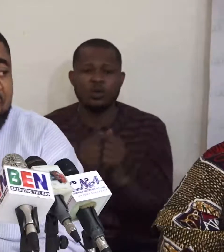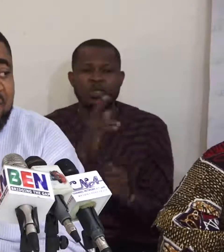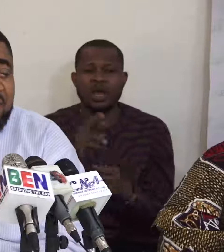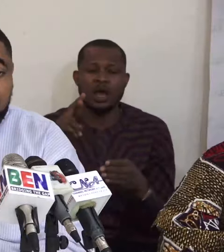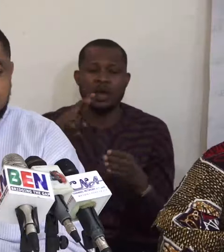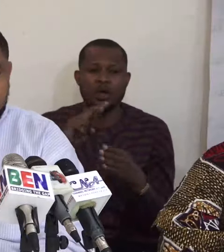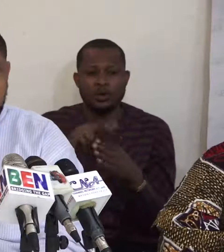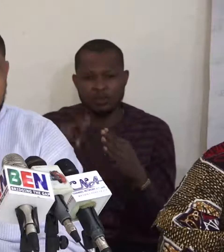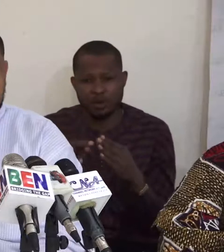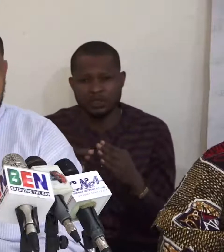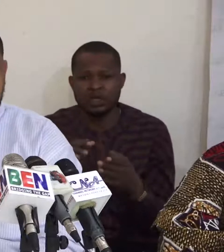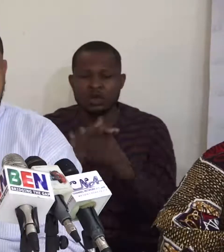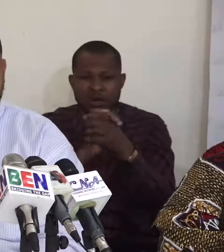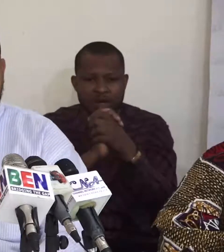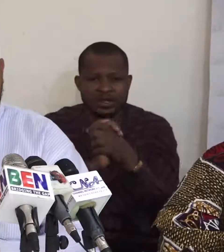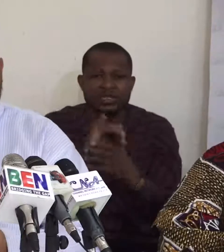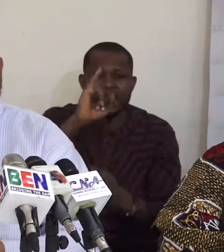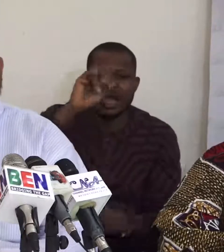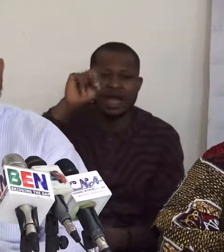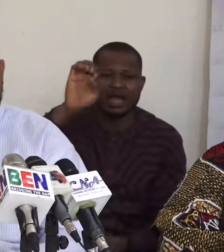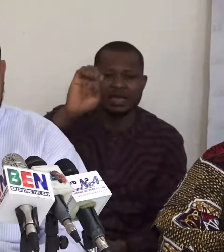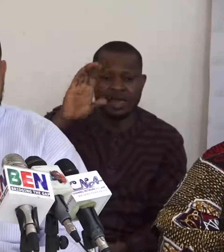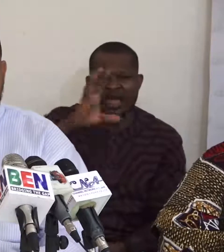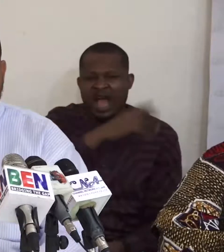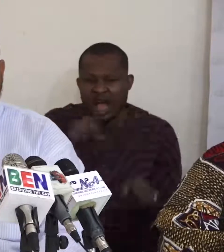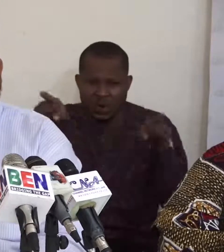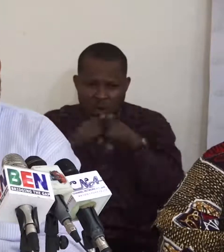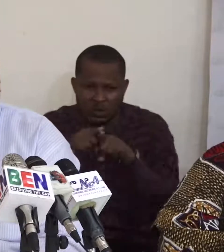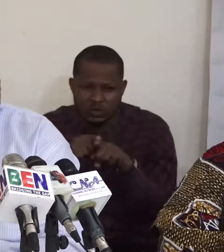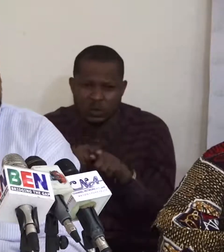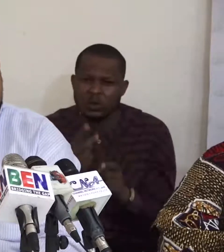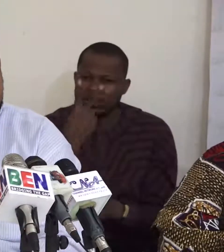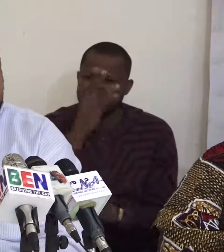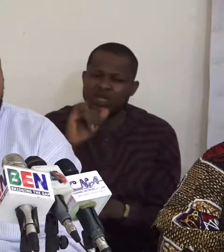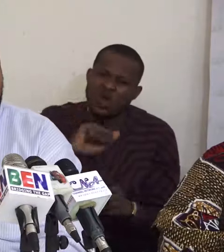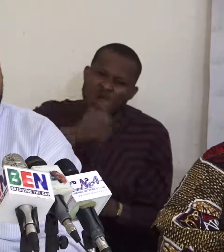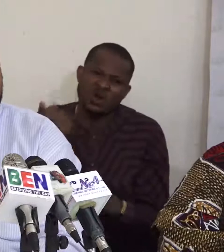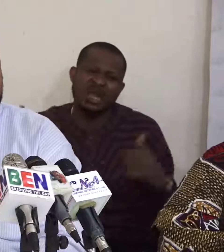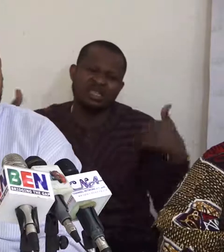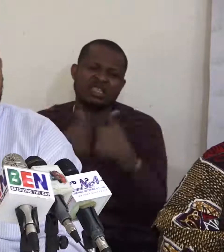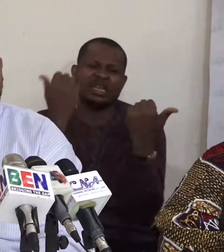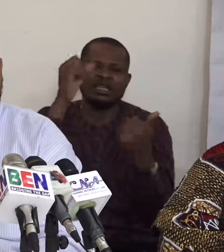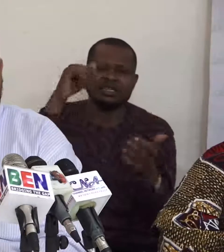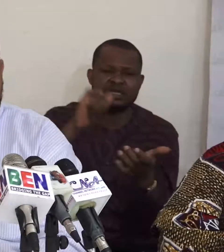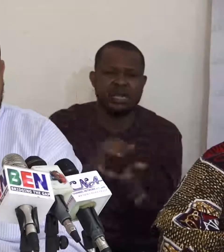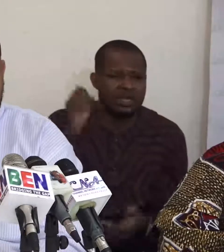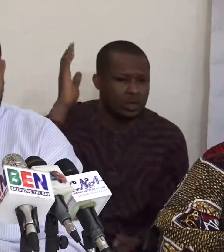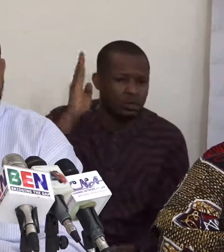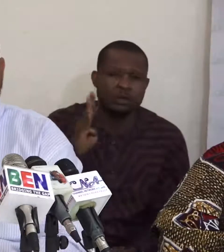AINEC where necessary, you know, but also identifying some of the challenges that would need to be addressed by the electoral